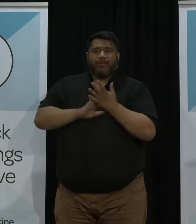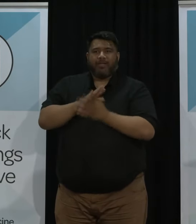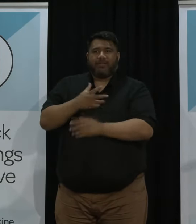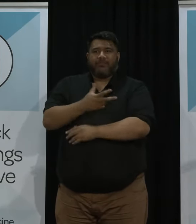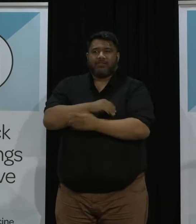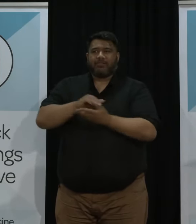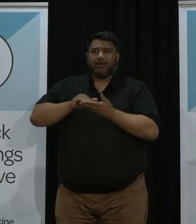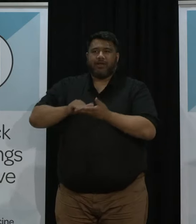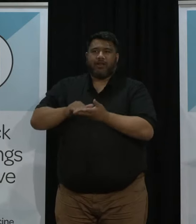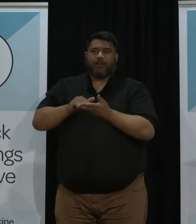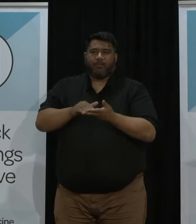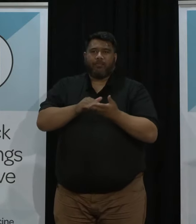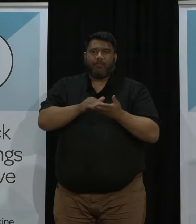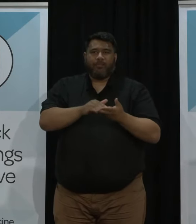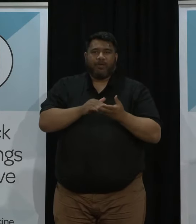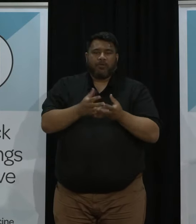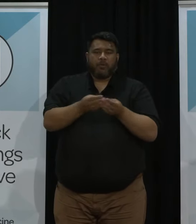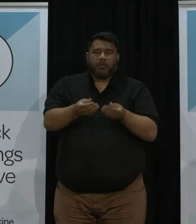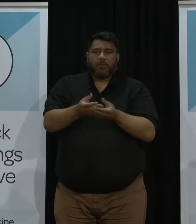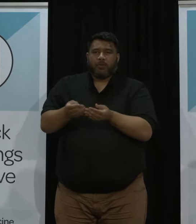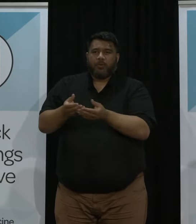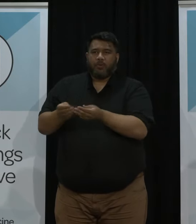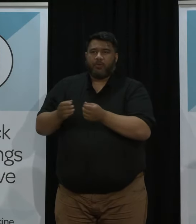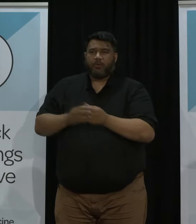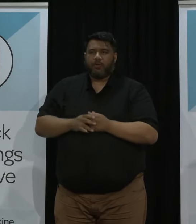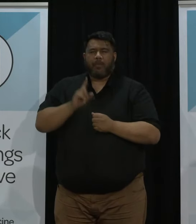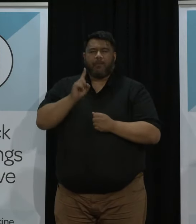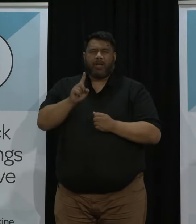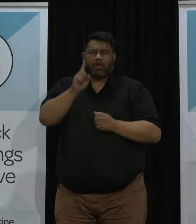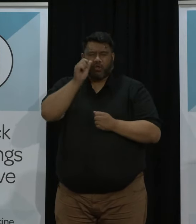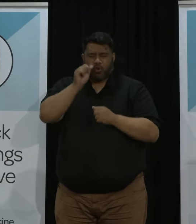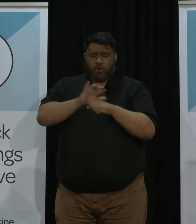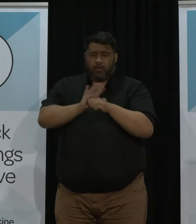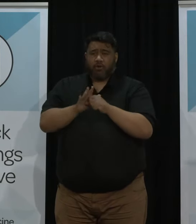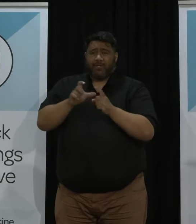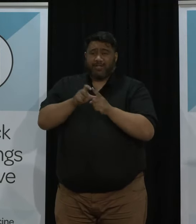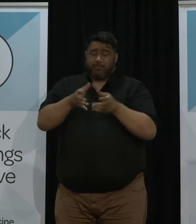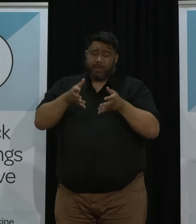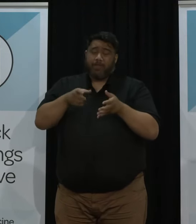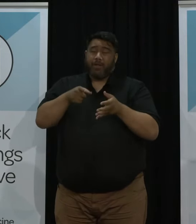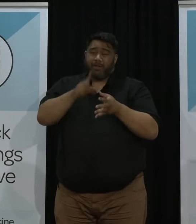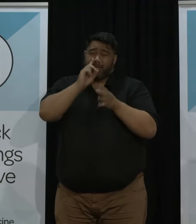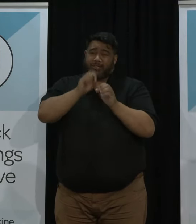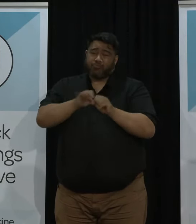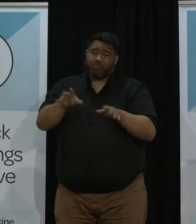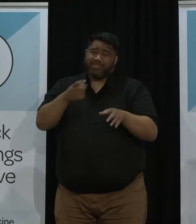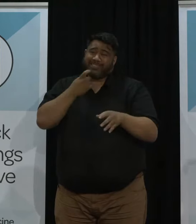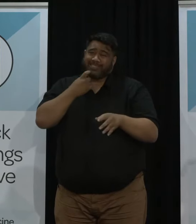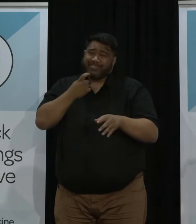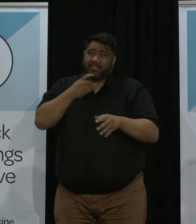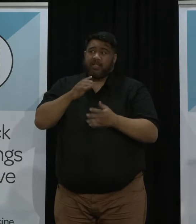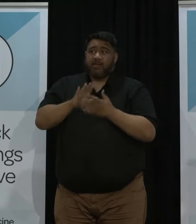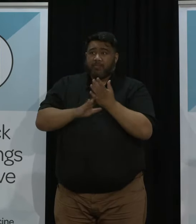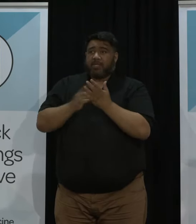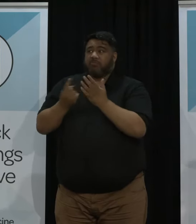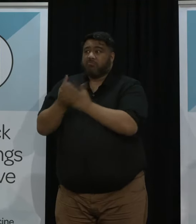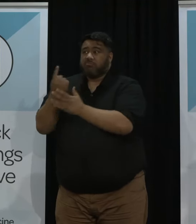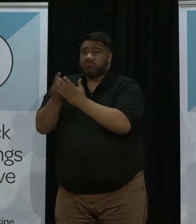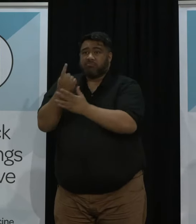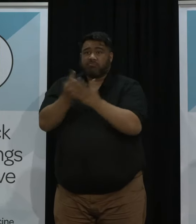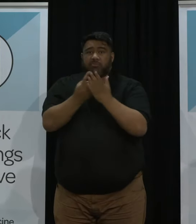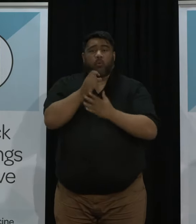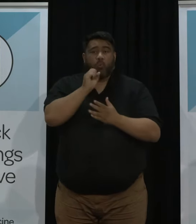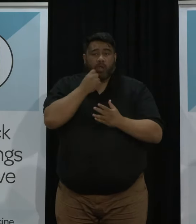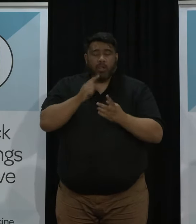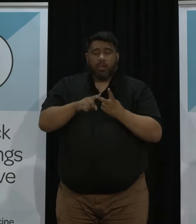but we know with the transmissibility of Delta that we will have more cases in our communities and more people recovering at home